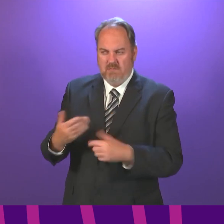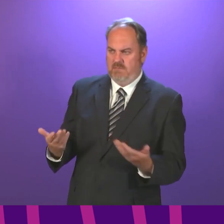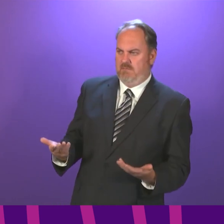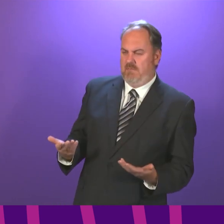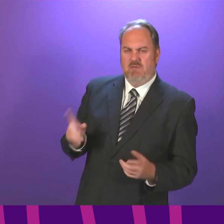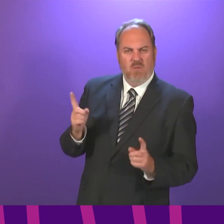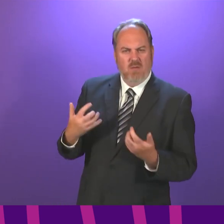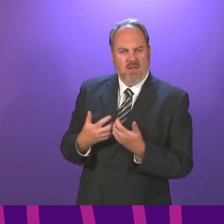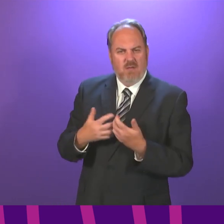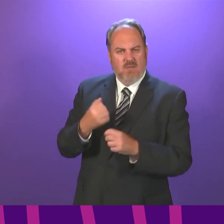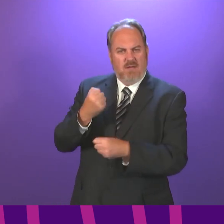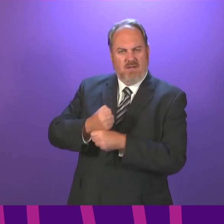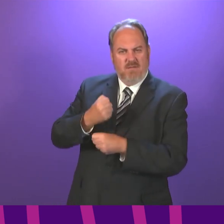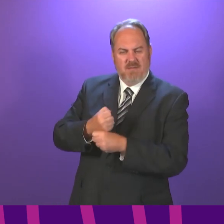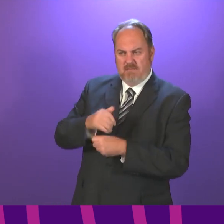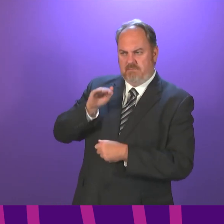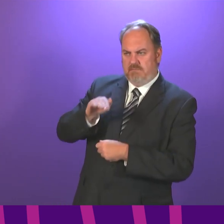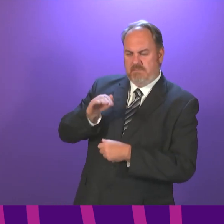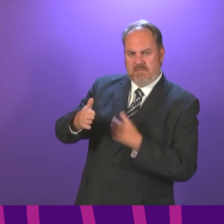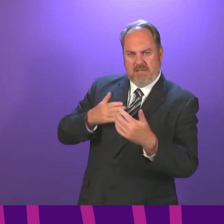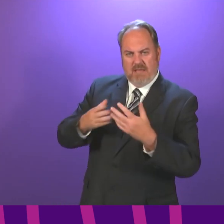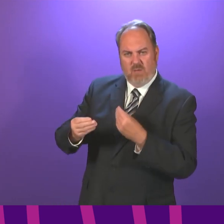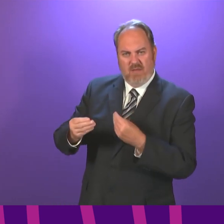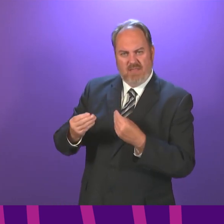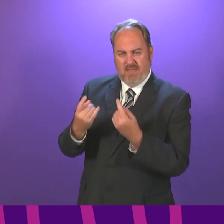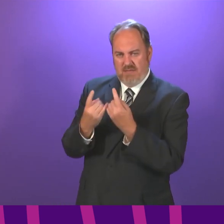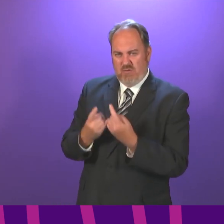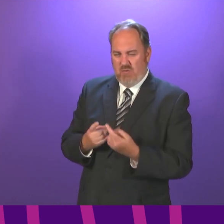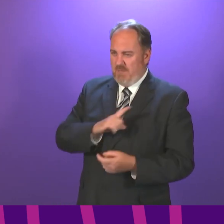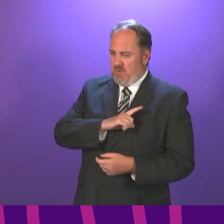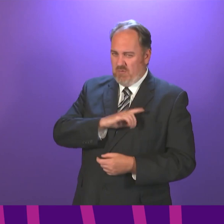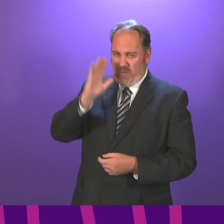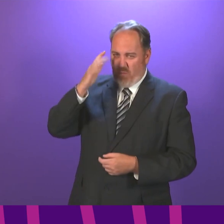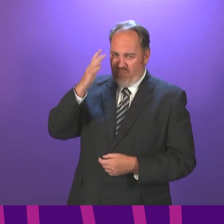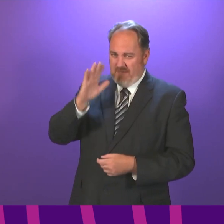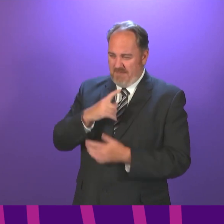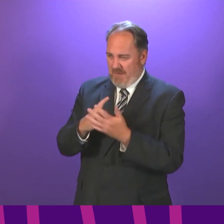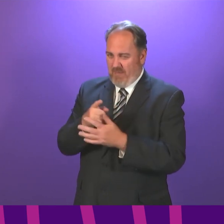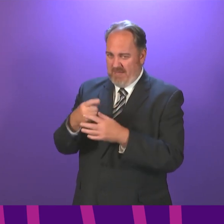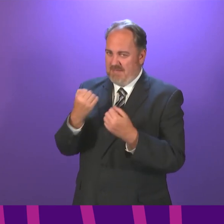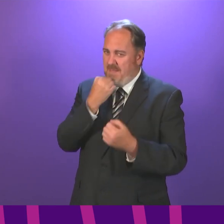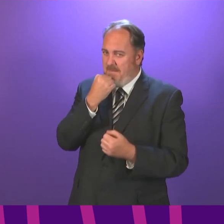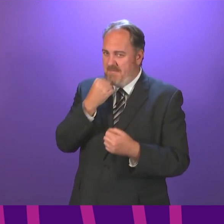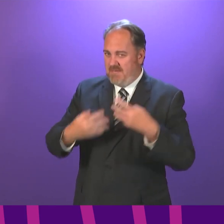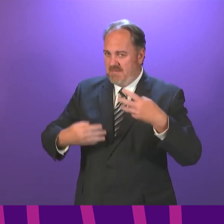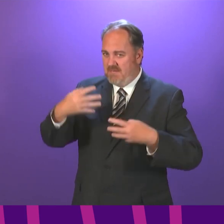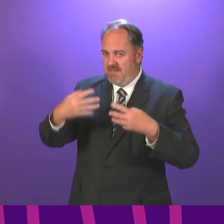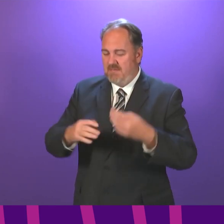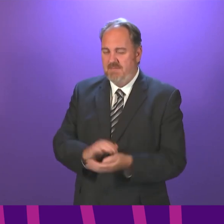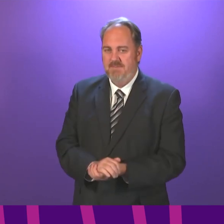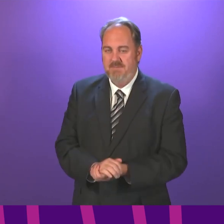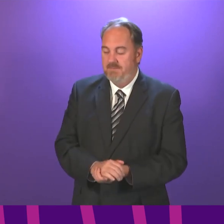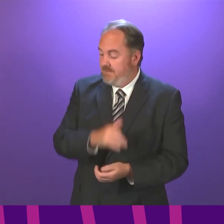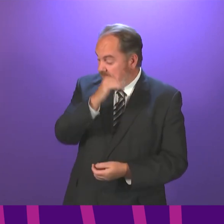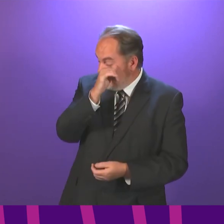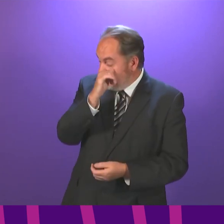specifically in the North East, to address this and change these worrying statistics for the better? Liam to minister. Kerr to be the first